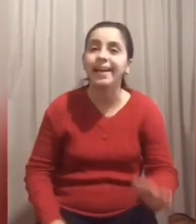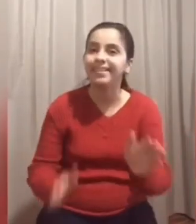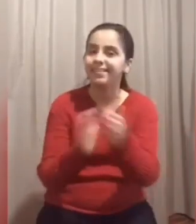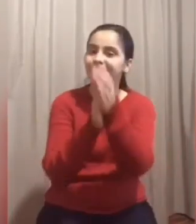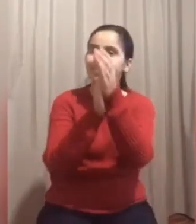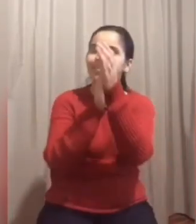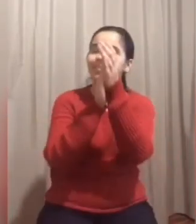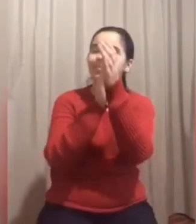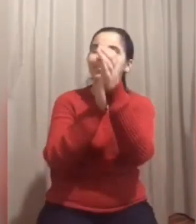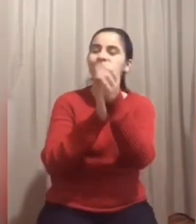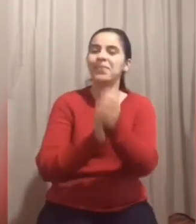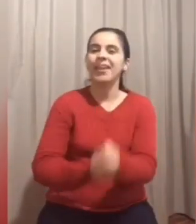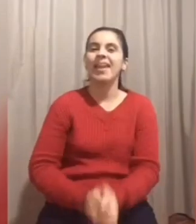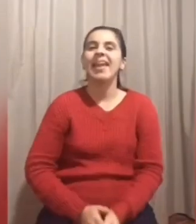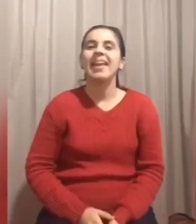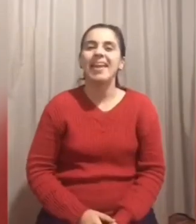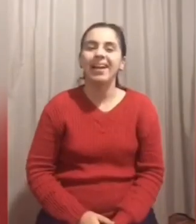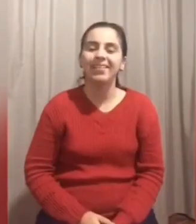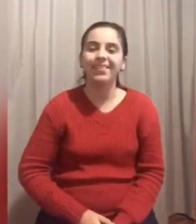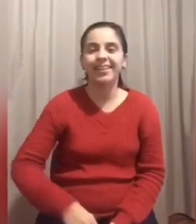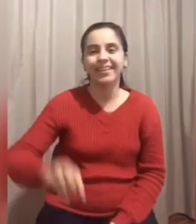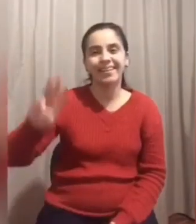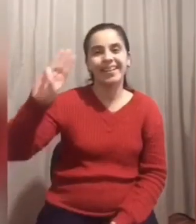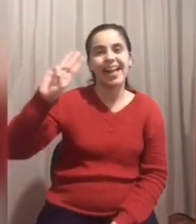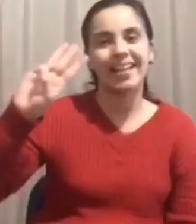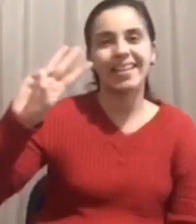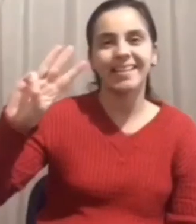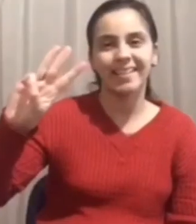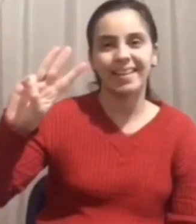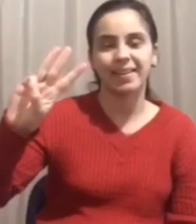-tum E agora a terceira